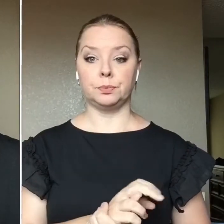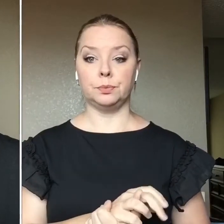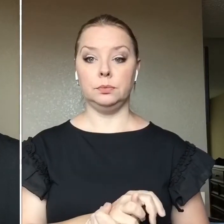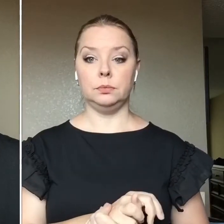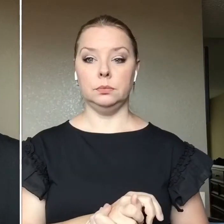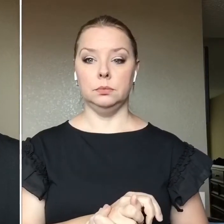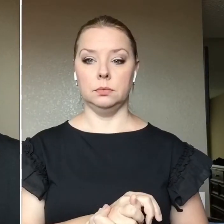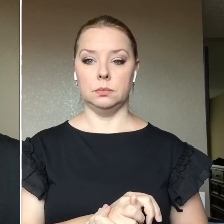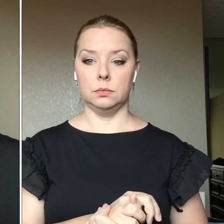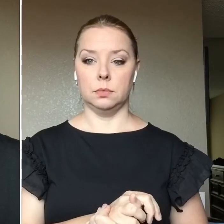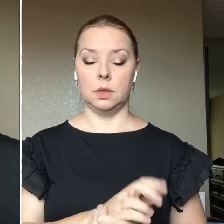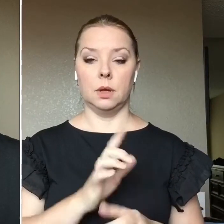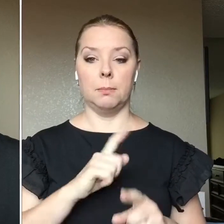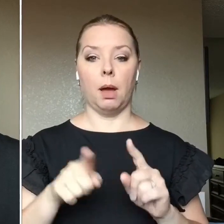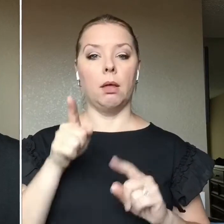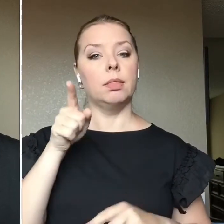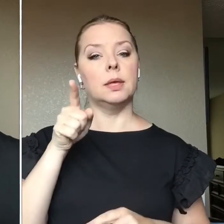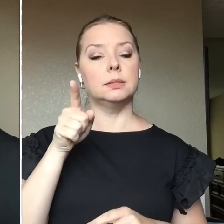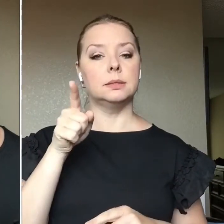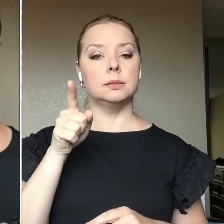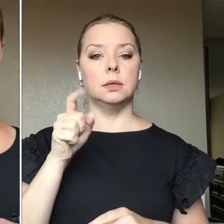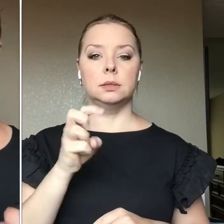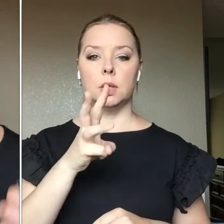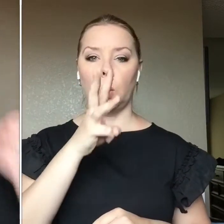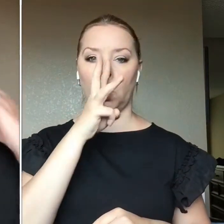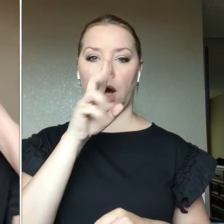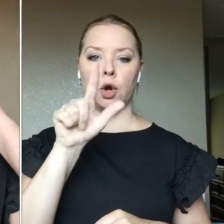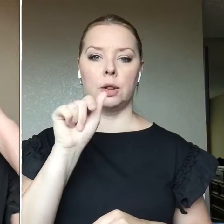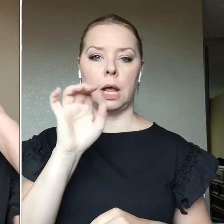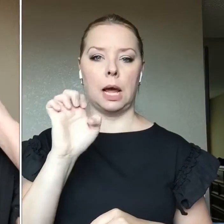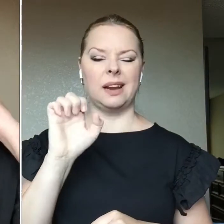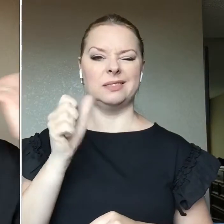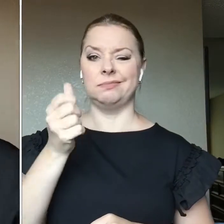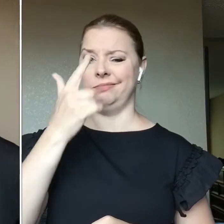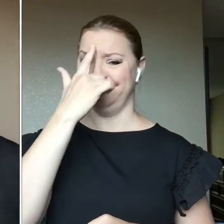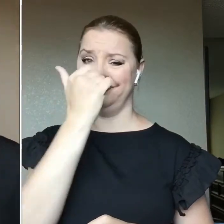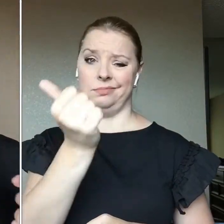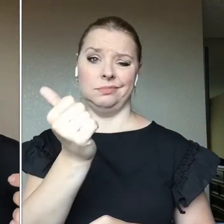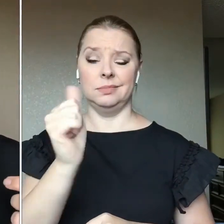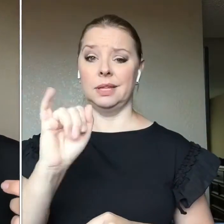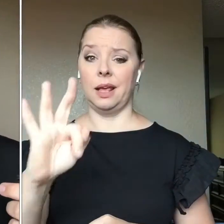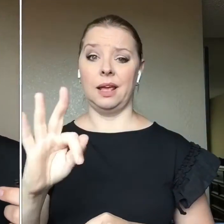But this is, I mean, the waterline is a personal preference, so.